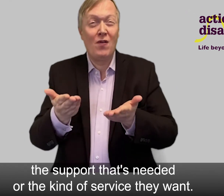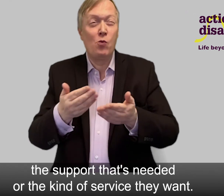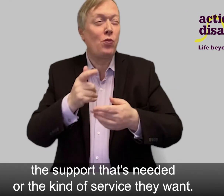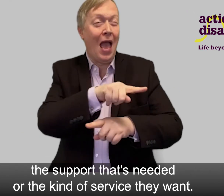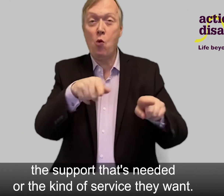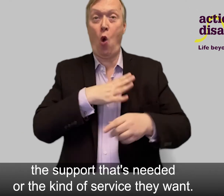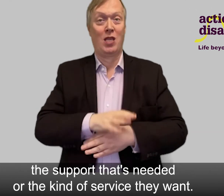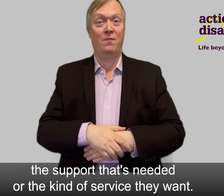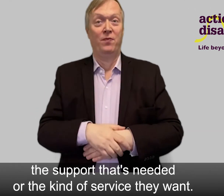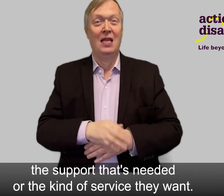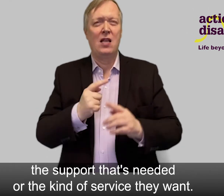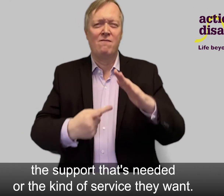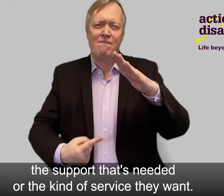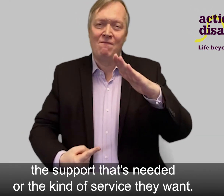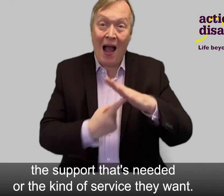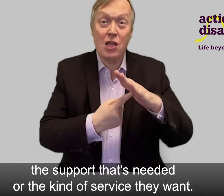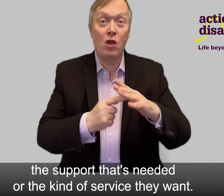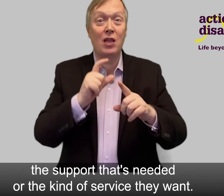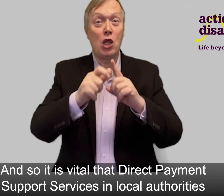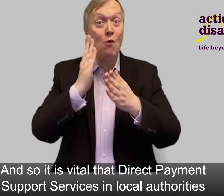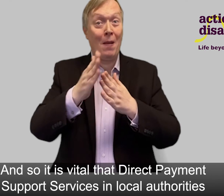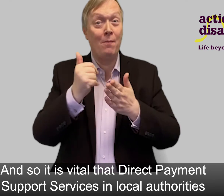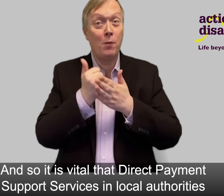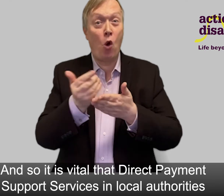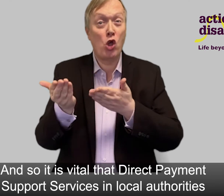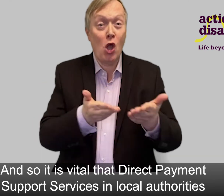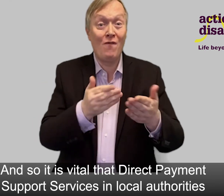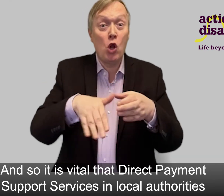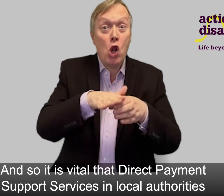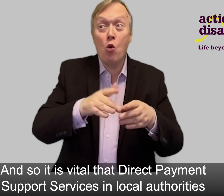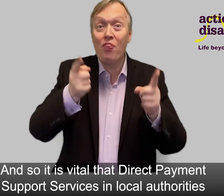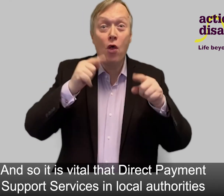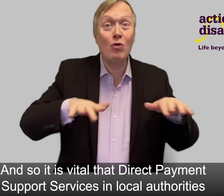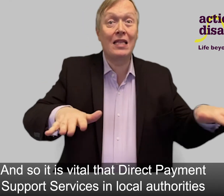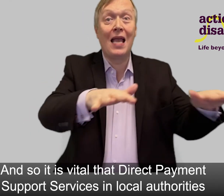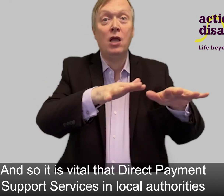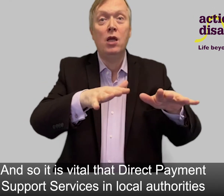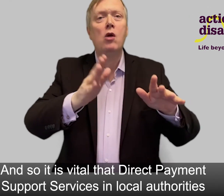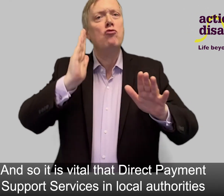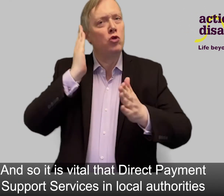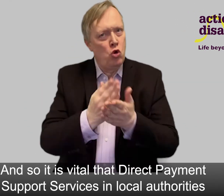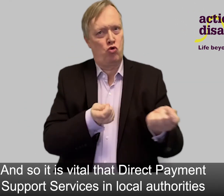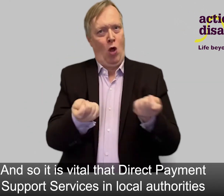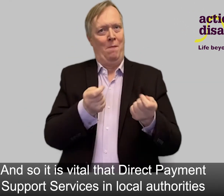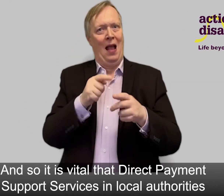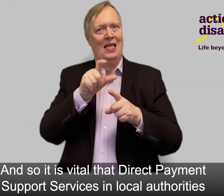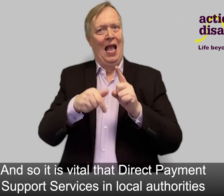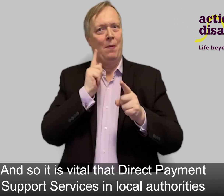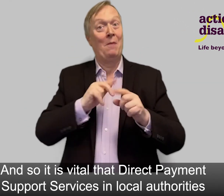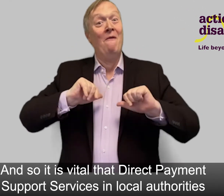or the kind of service they want. And so it is vital that Direct Payment Support Services in local